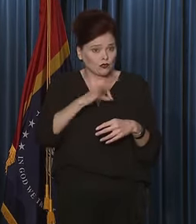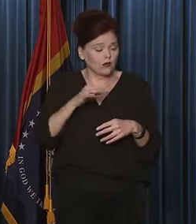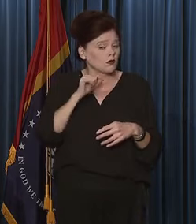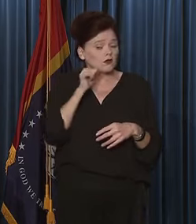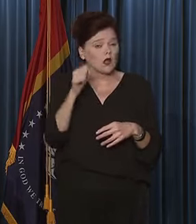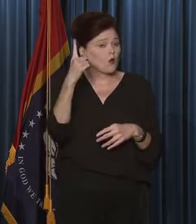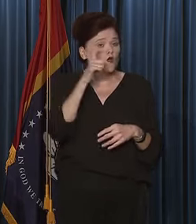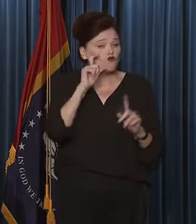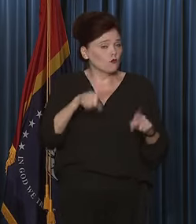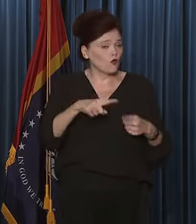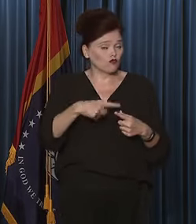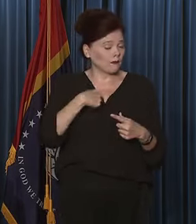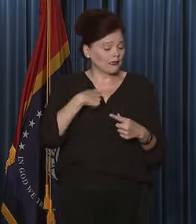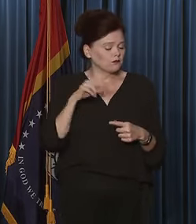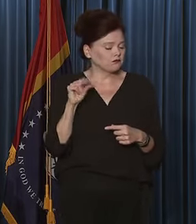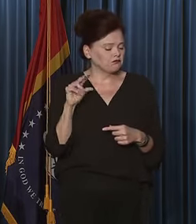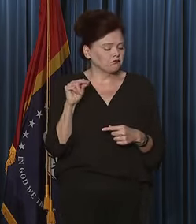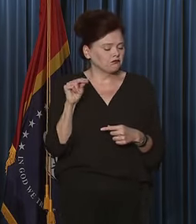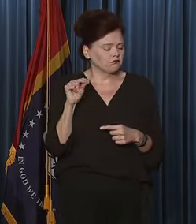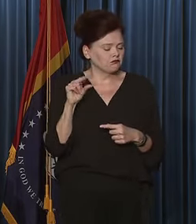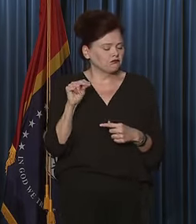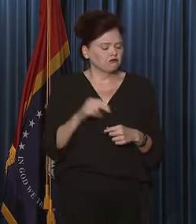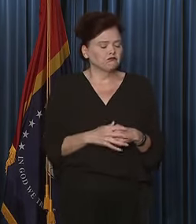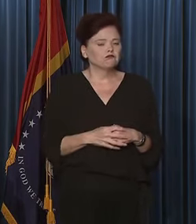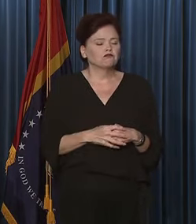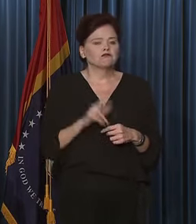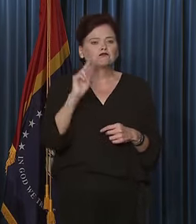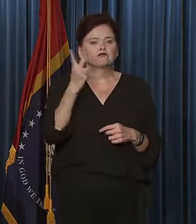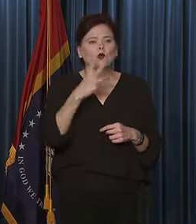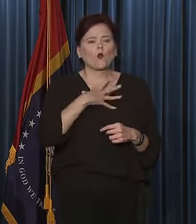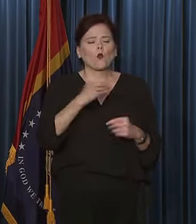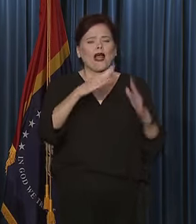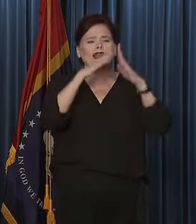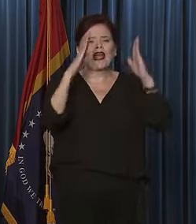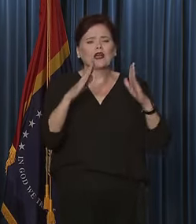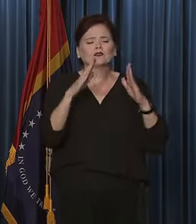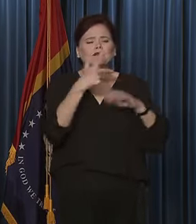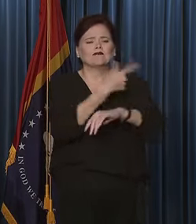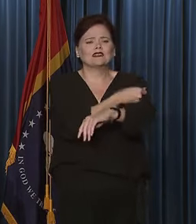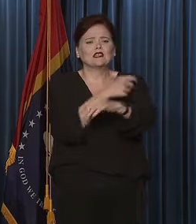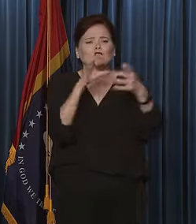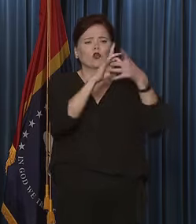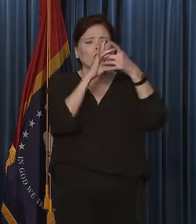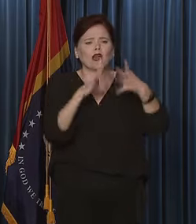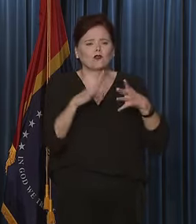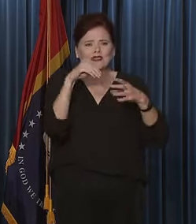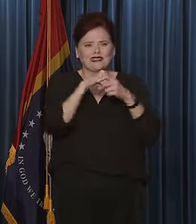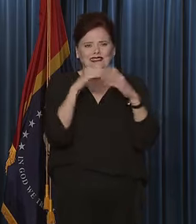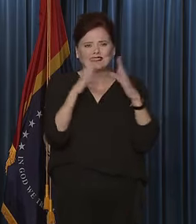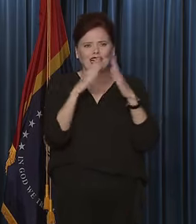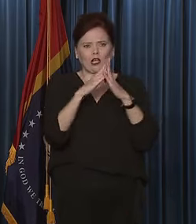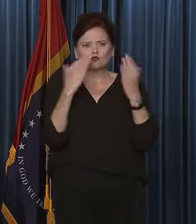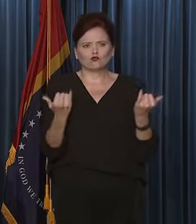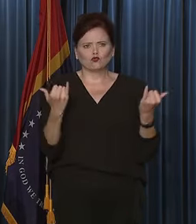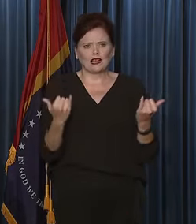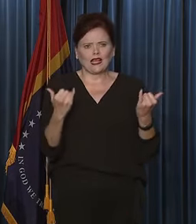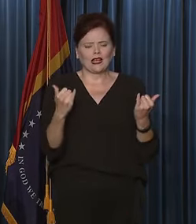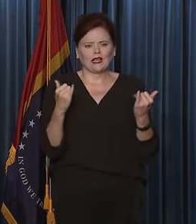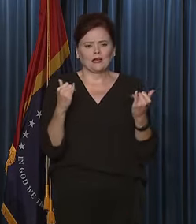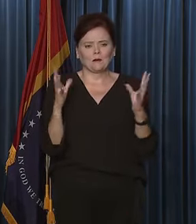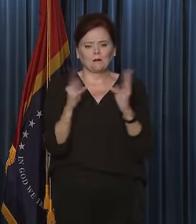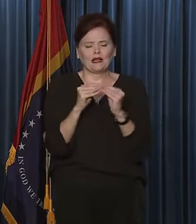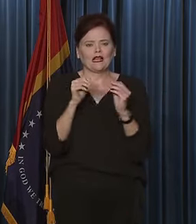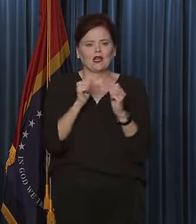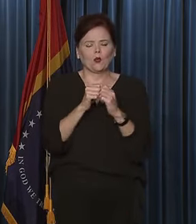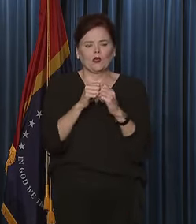reports to me. And then secondly, the White House vaccination coordinator, we understand, is in town today meeting with public health